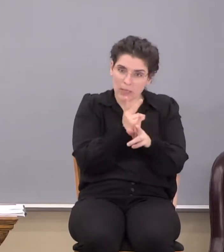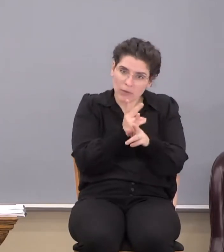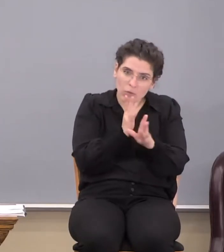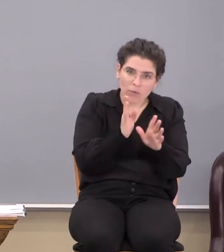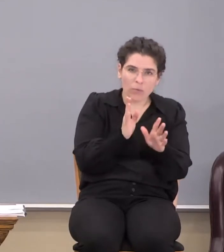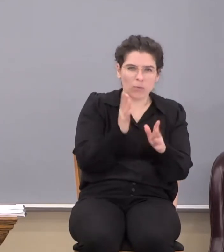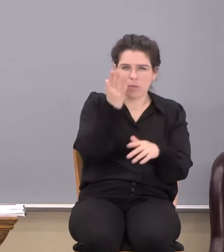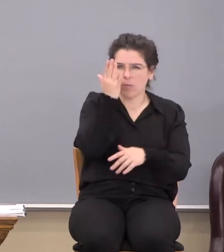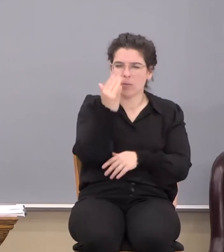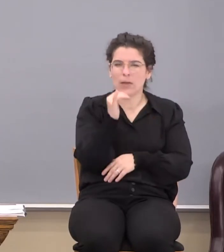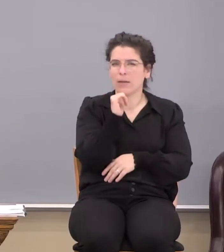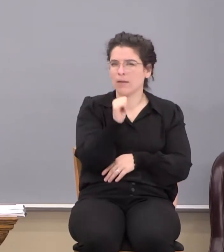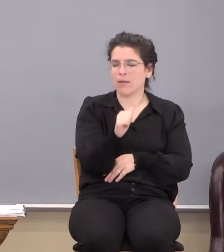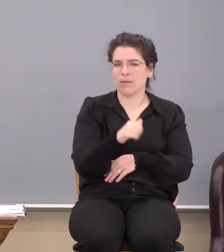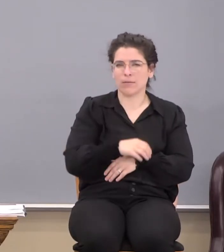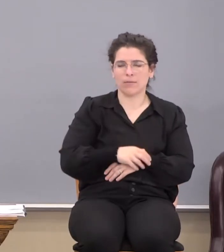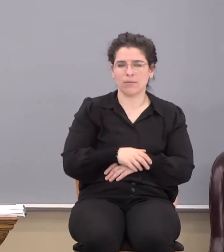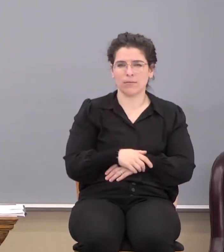why not?